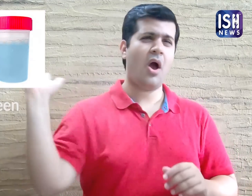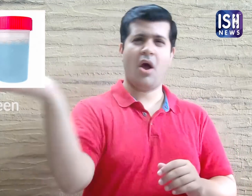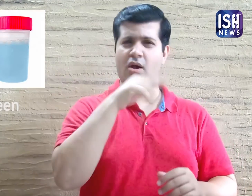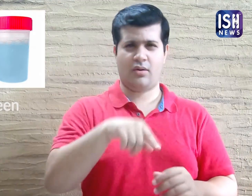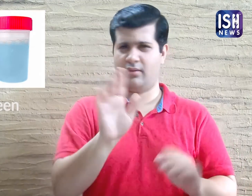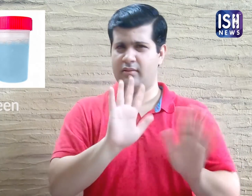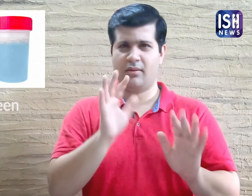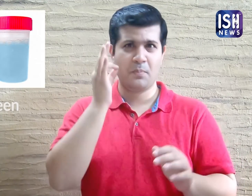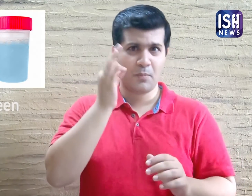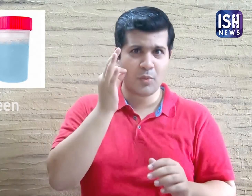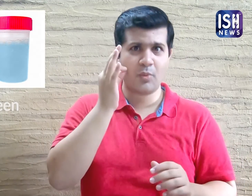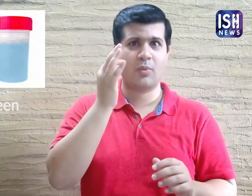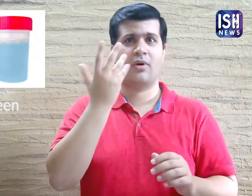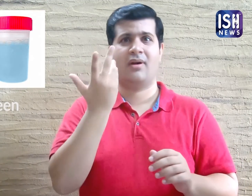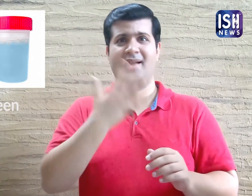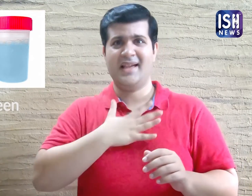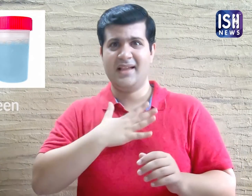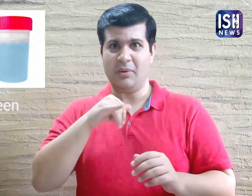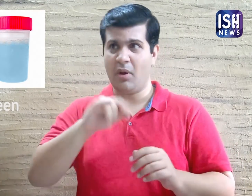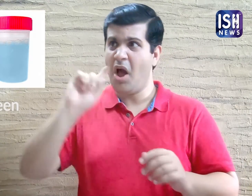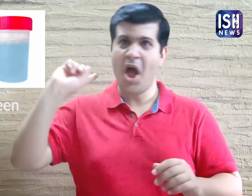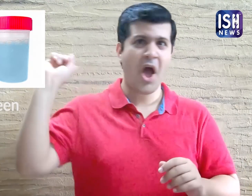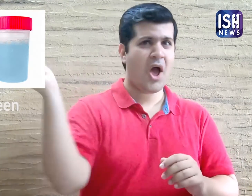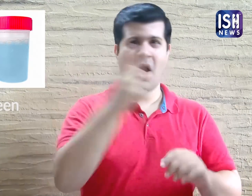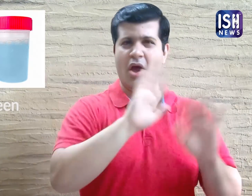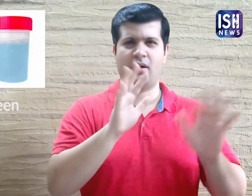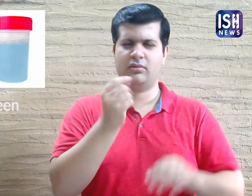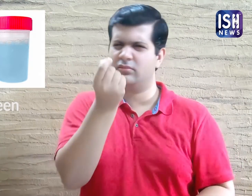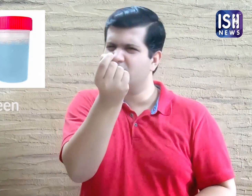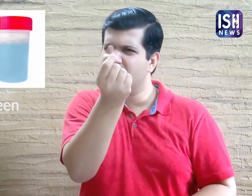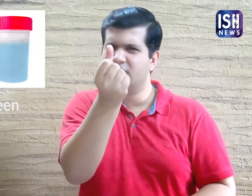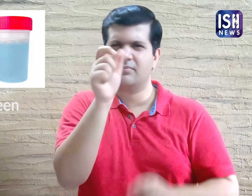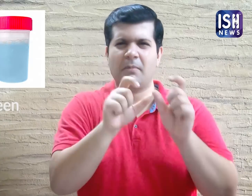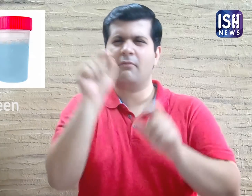18. urine is rare and mostly linked to the food you eat.